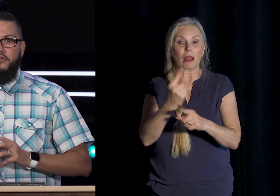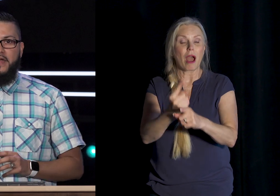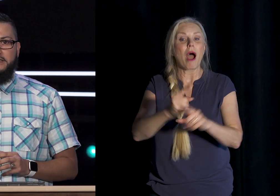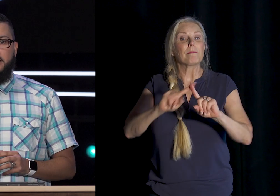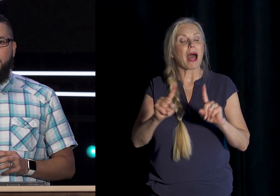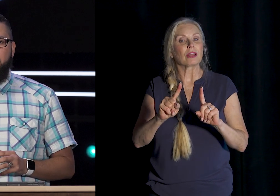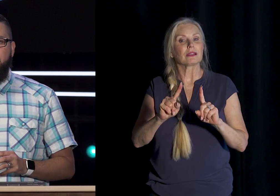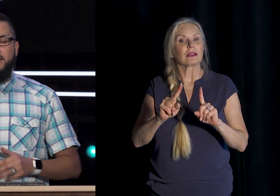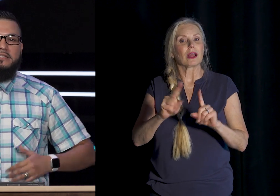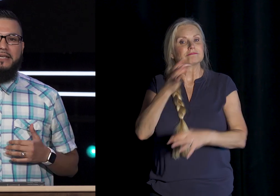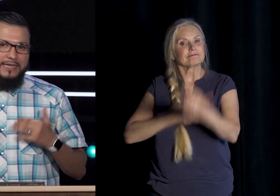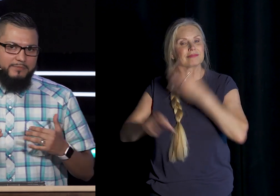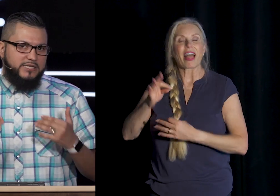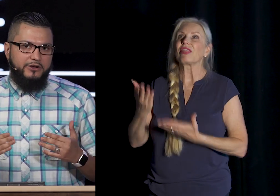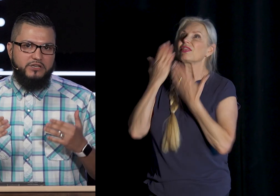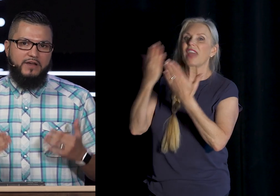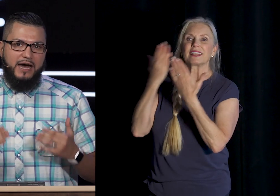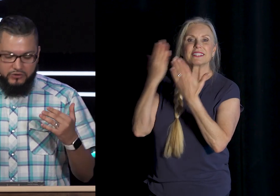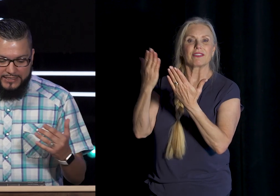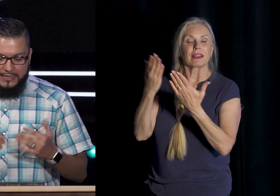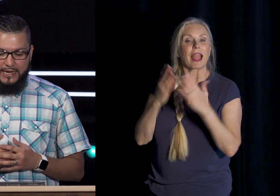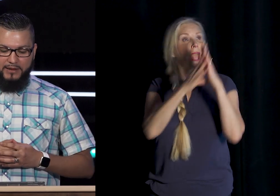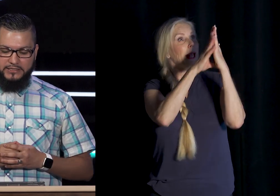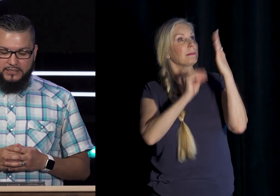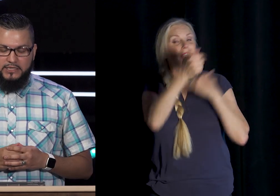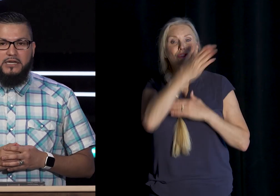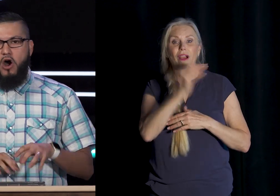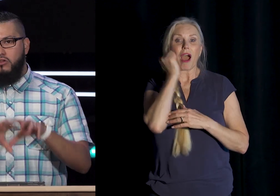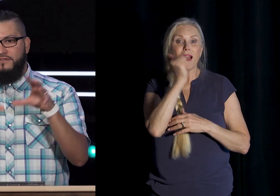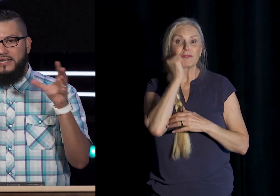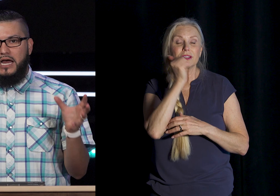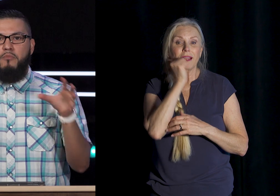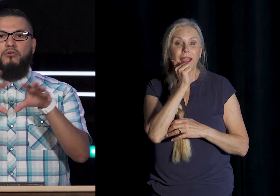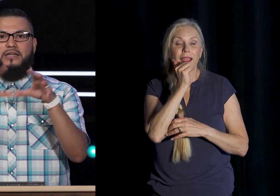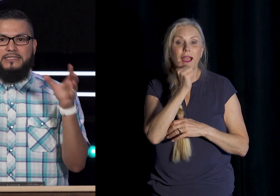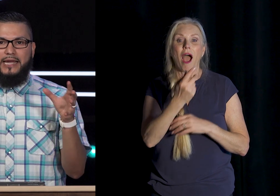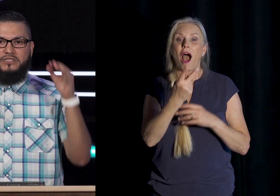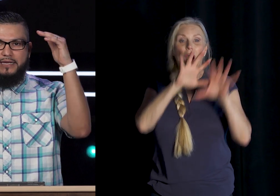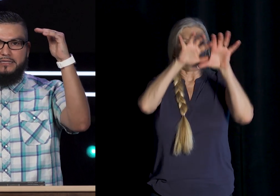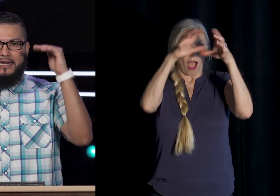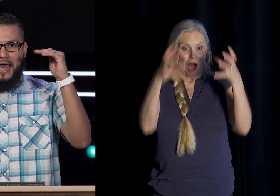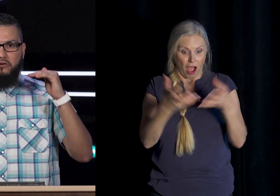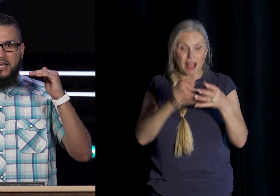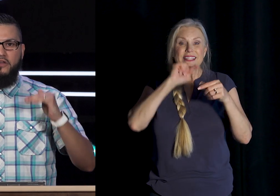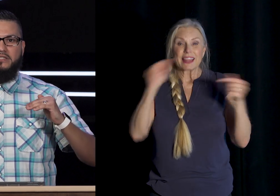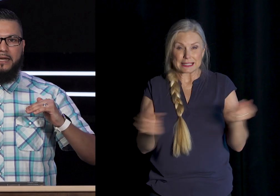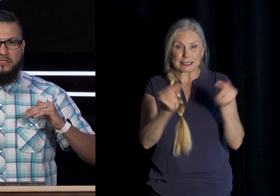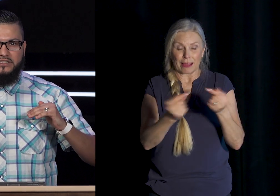thanksgiving You see As imitators of God On a day to day basis All of these Umbrella type sins That house Other types of